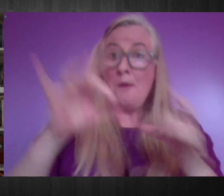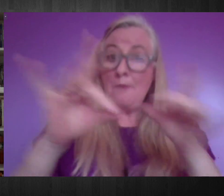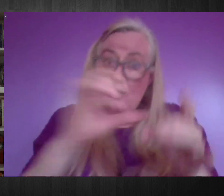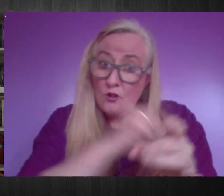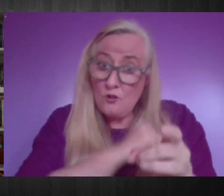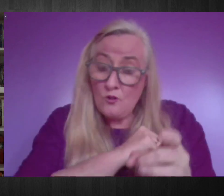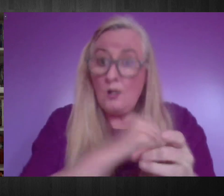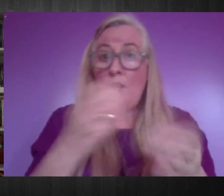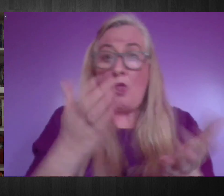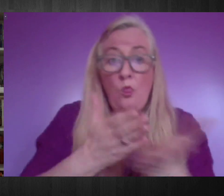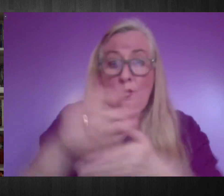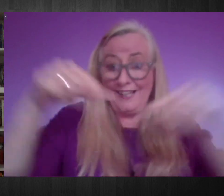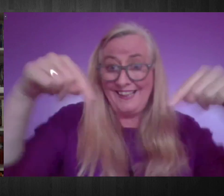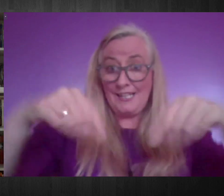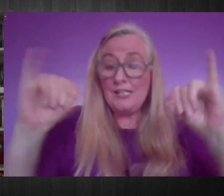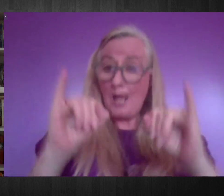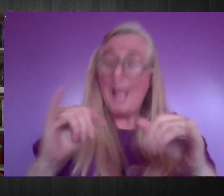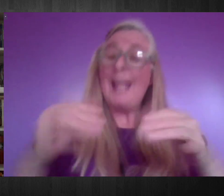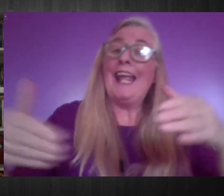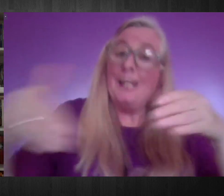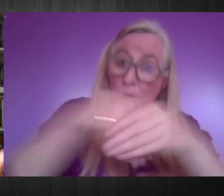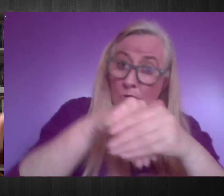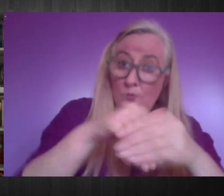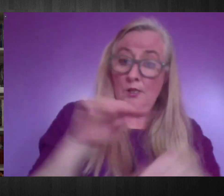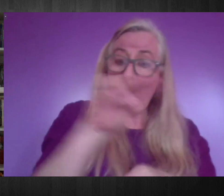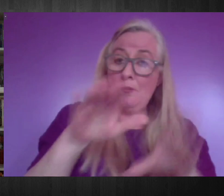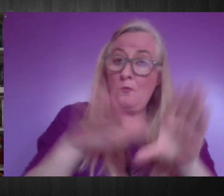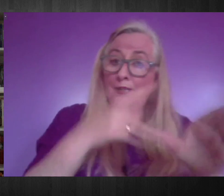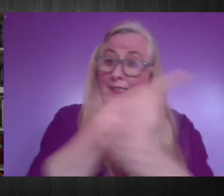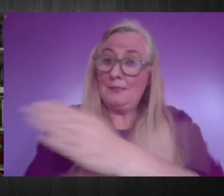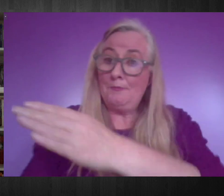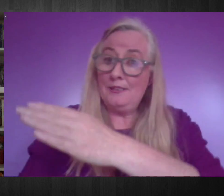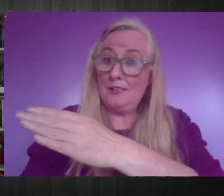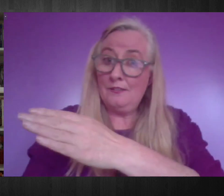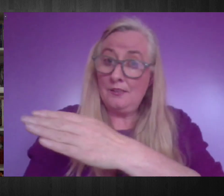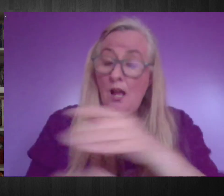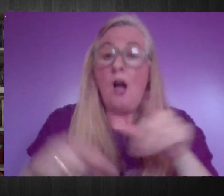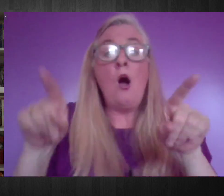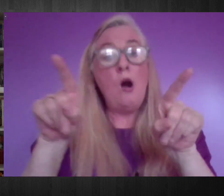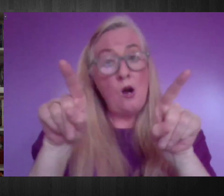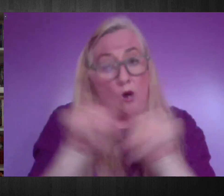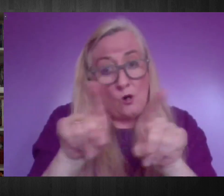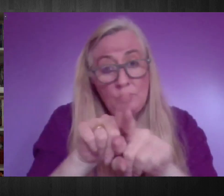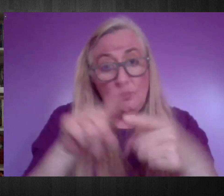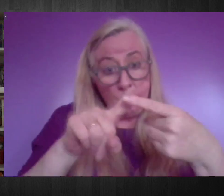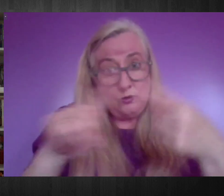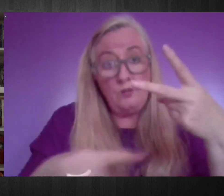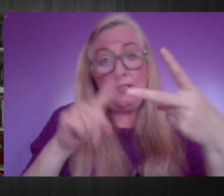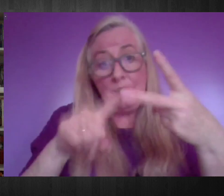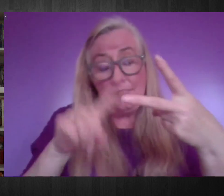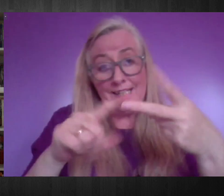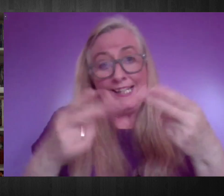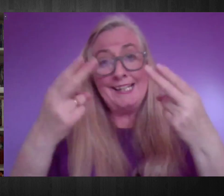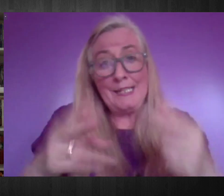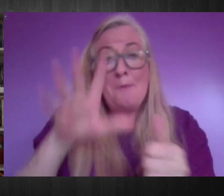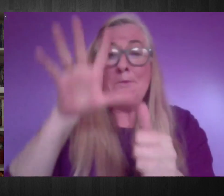crisis is inclusive for persons with disabilities. And then also we might need to have specific policies